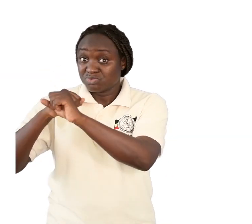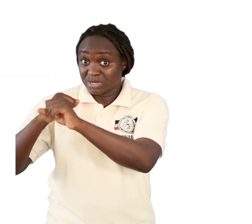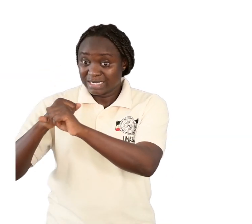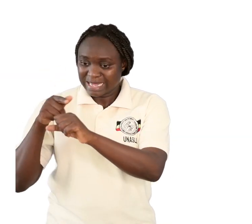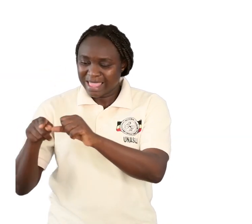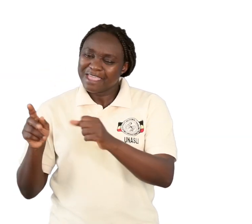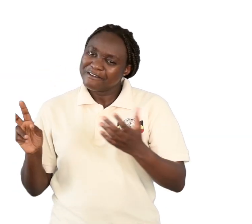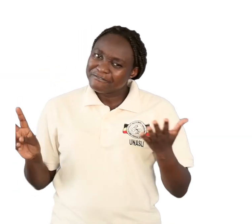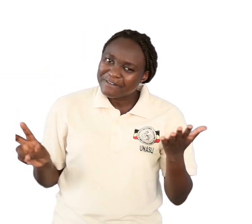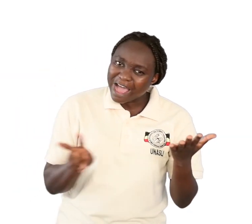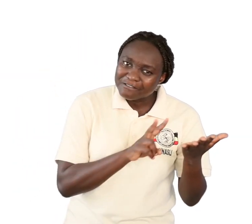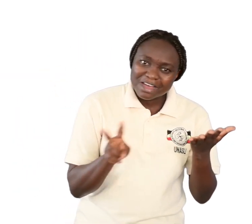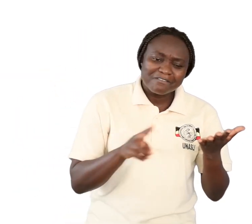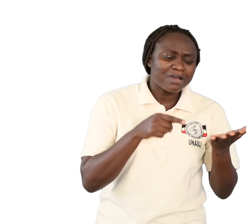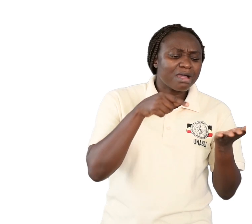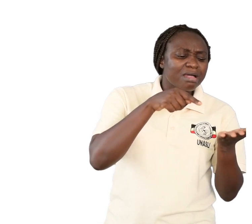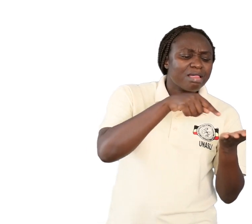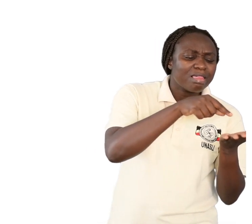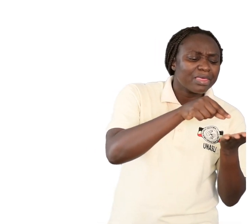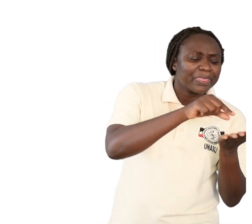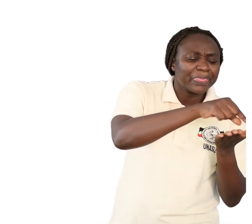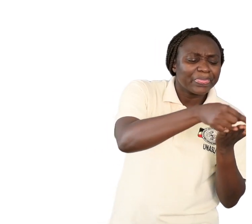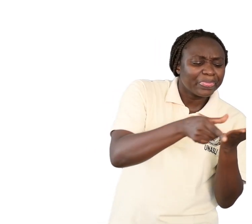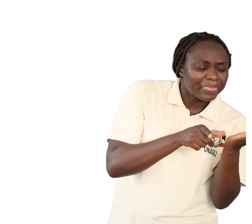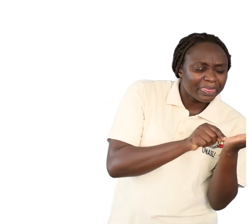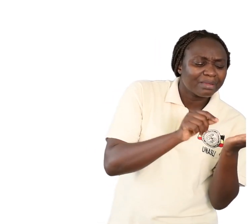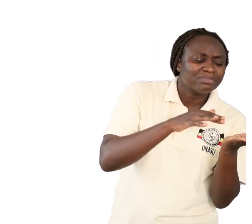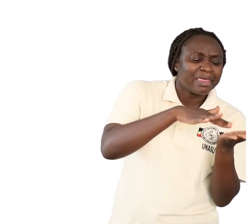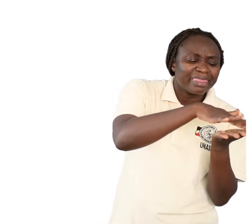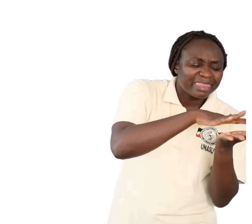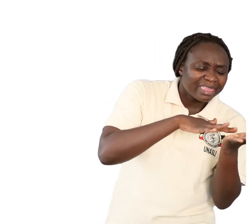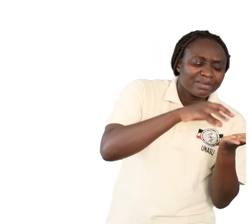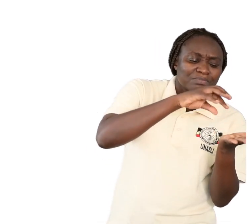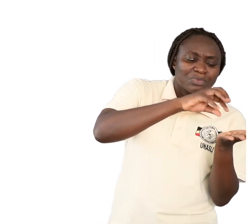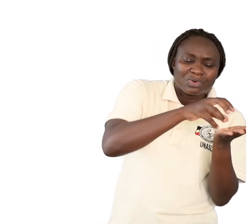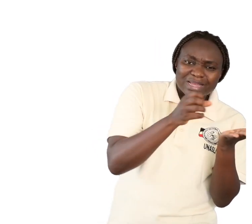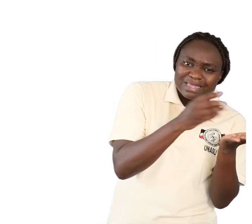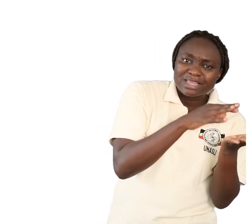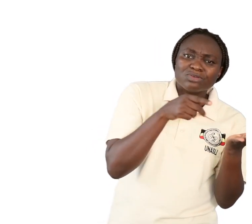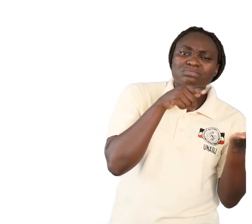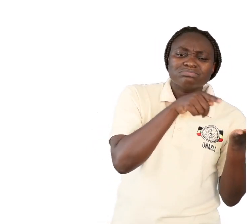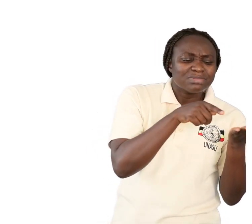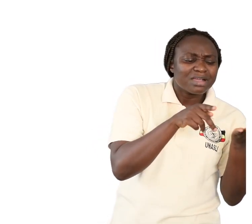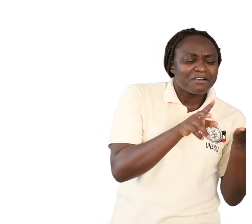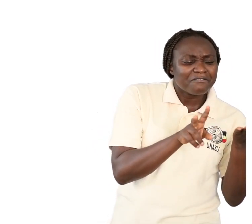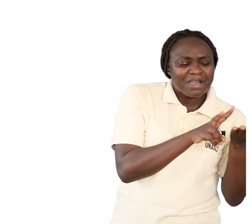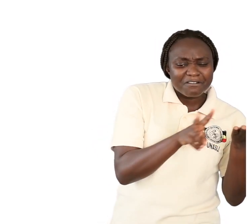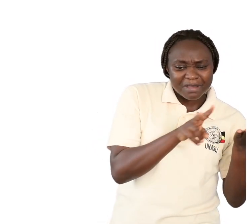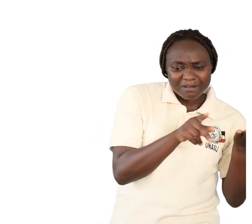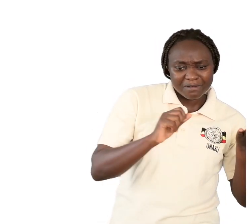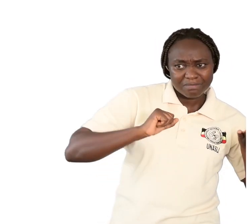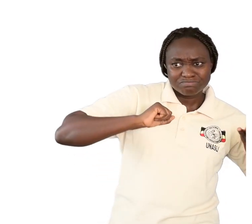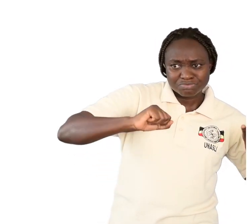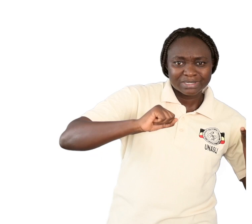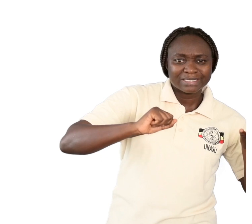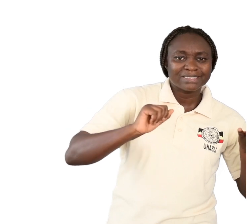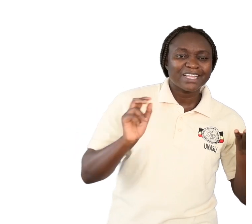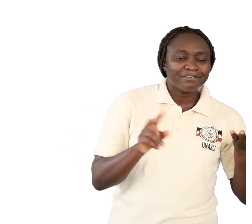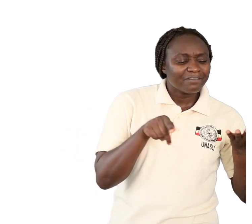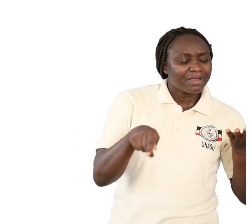What part do you think carries out the same function as a fence in the animal cell?